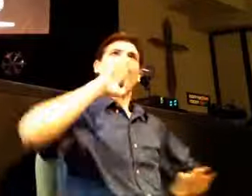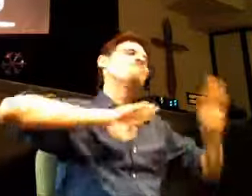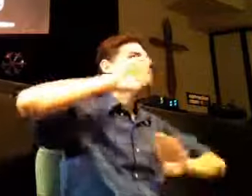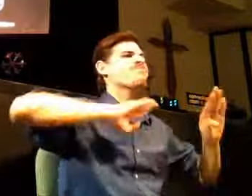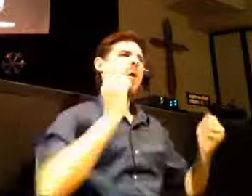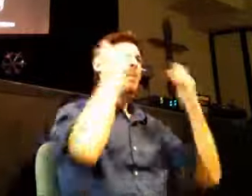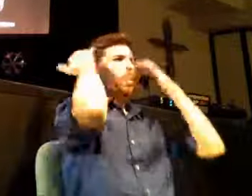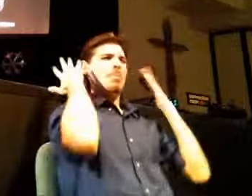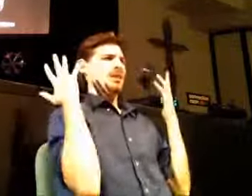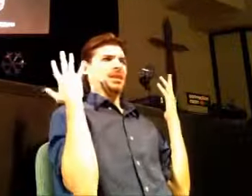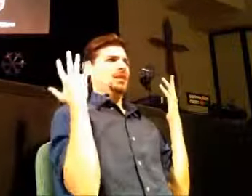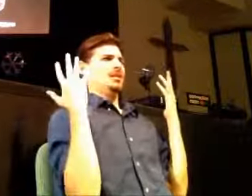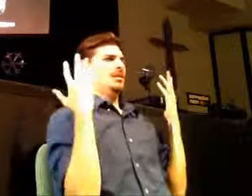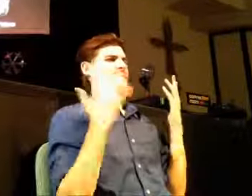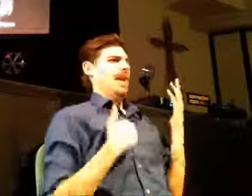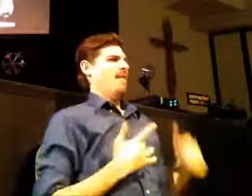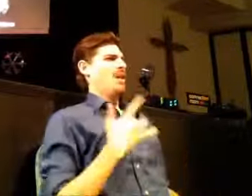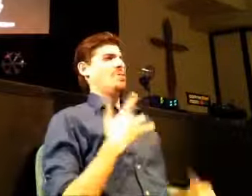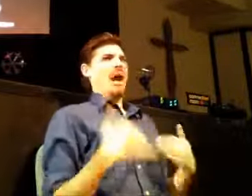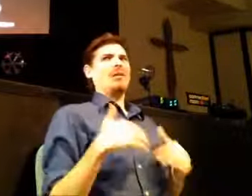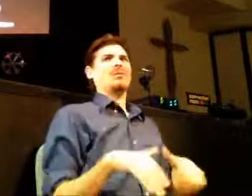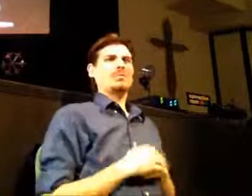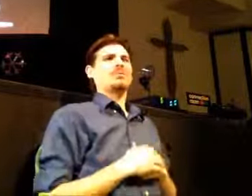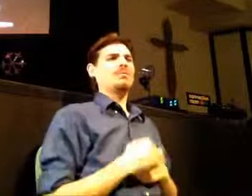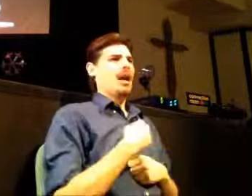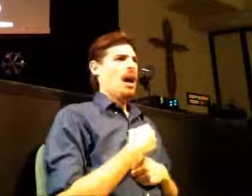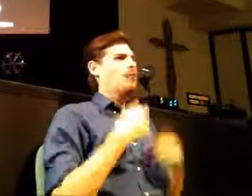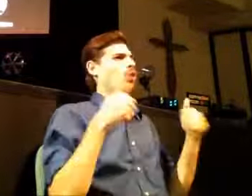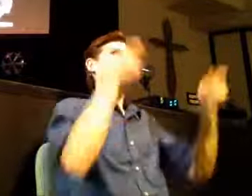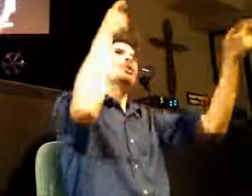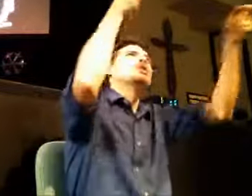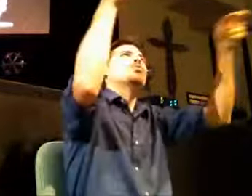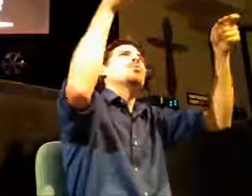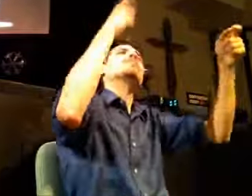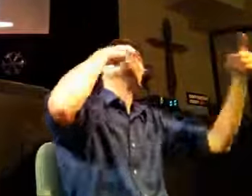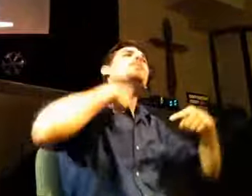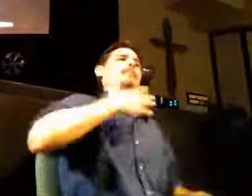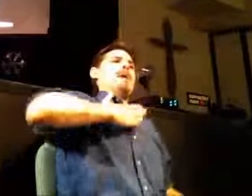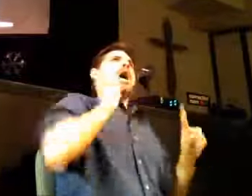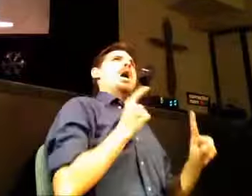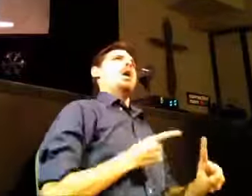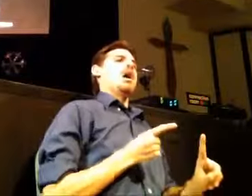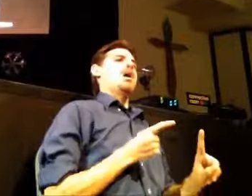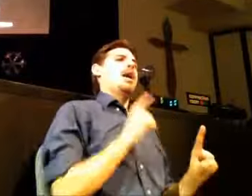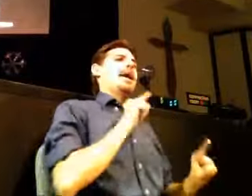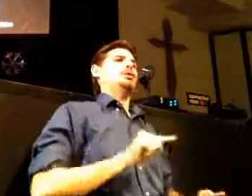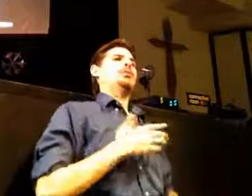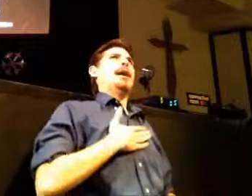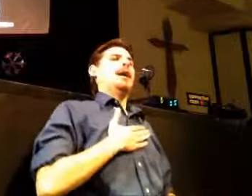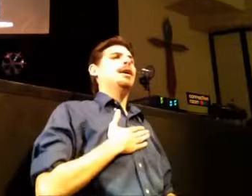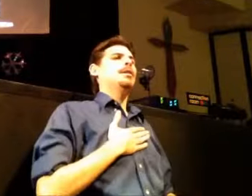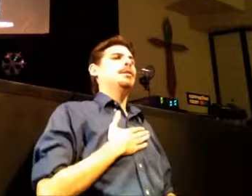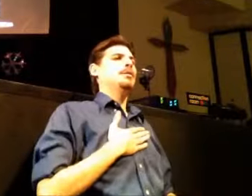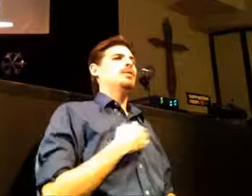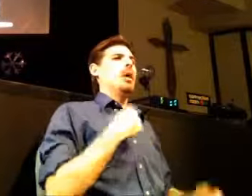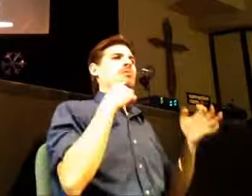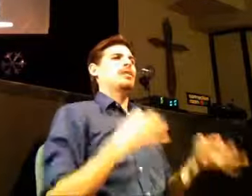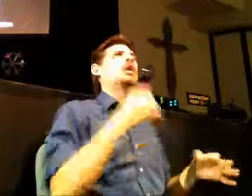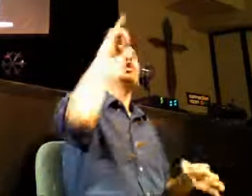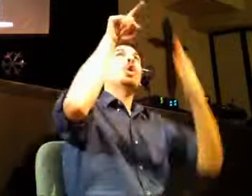overwhelmed at this moment of just how much, I guess I really was trying to control God. And what was happening was, I wanted an answer from God on this particular issue before I acted. Because the truth was, I